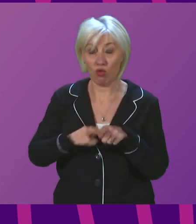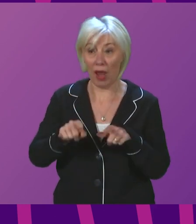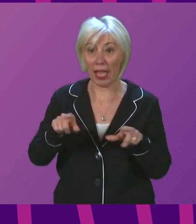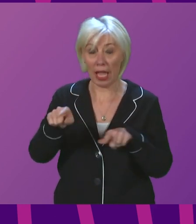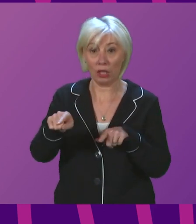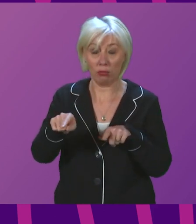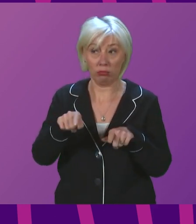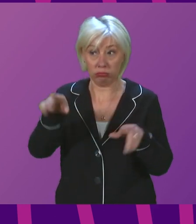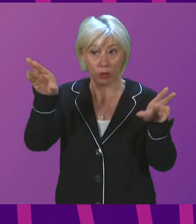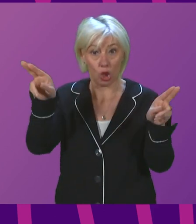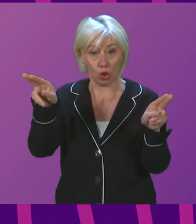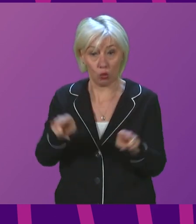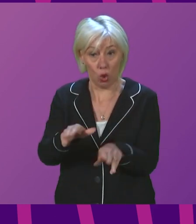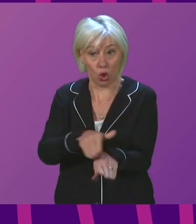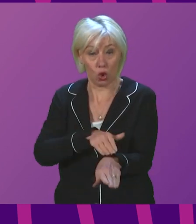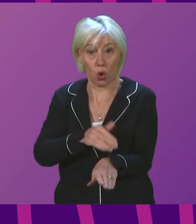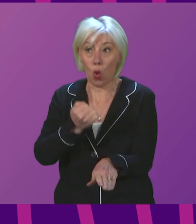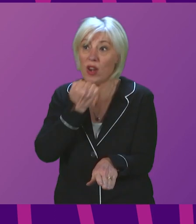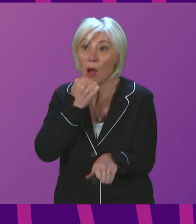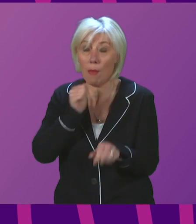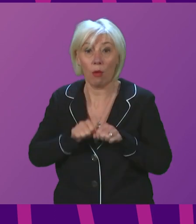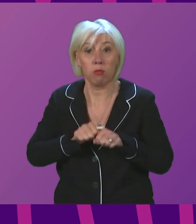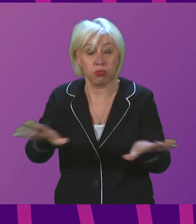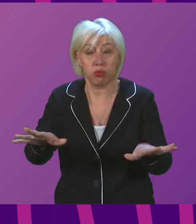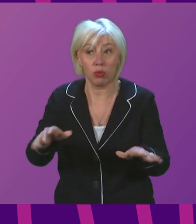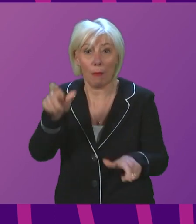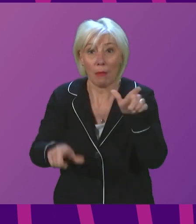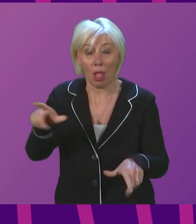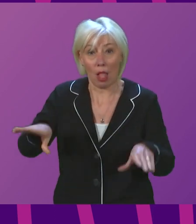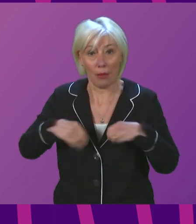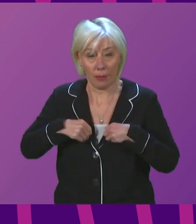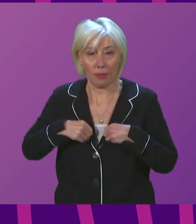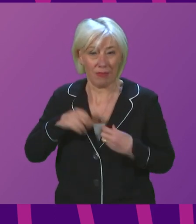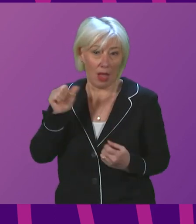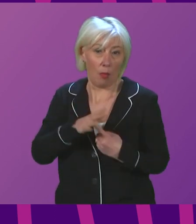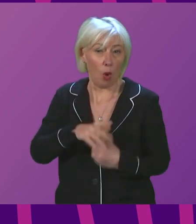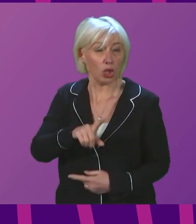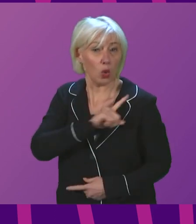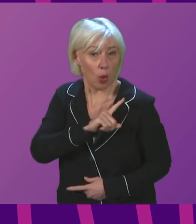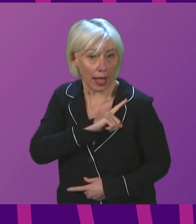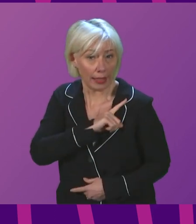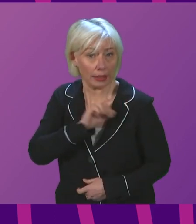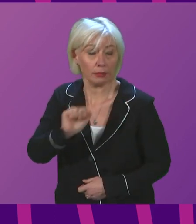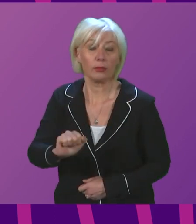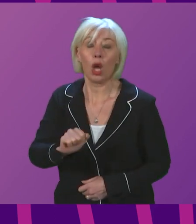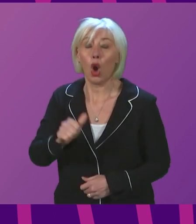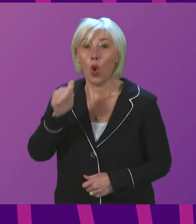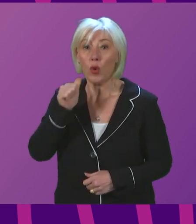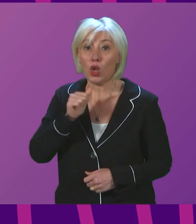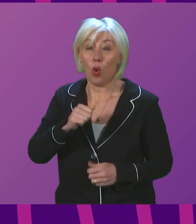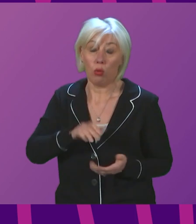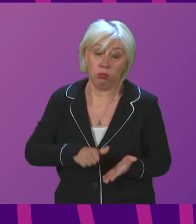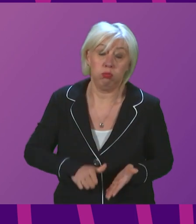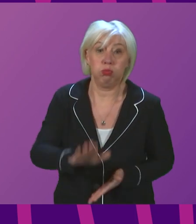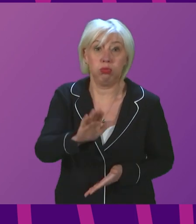the spread of cases. I want to explain why that is so vital. Firstly, the toll that a rising wave of infections will